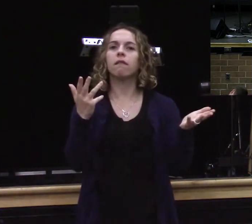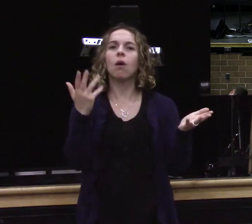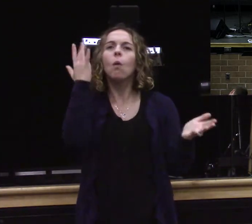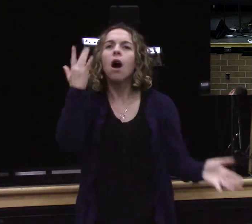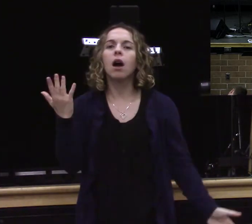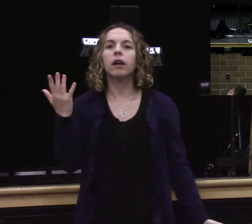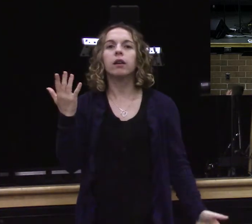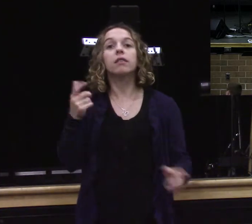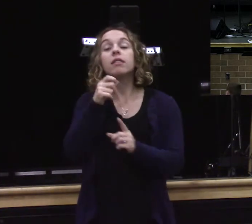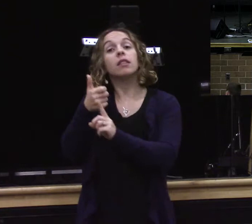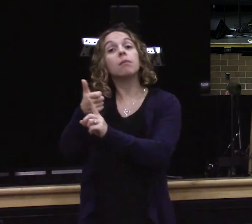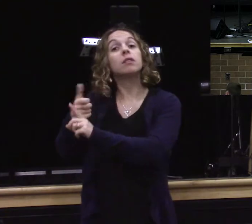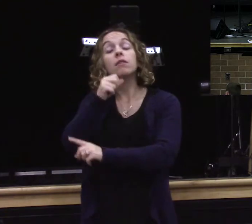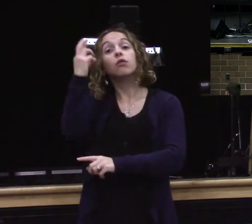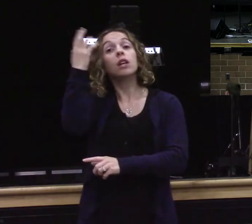Absolutely.